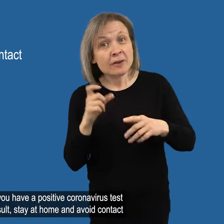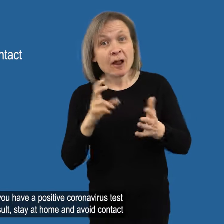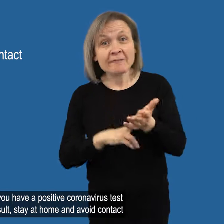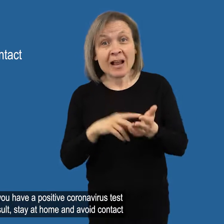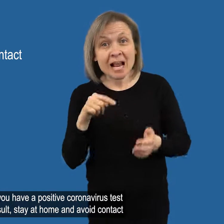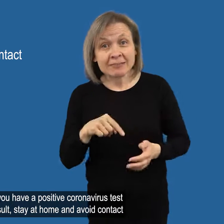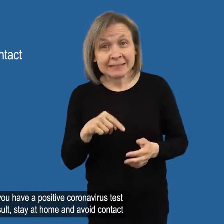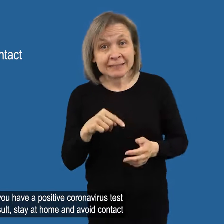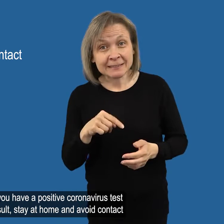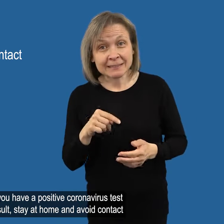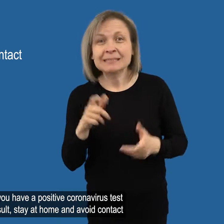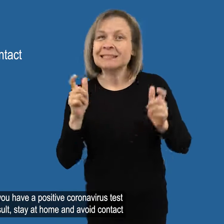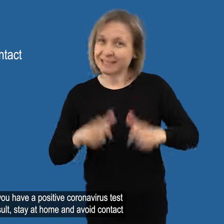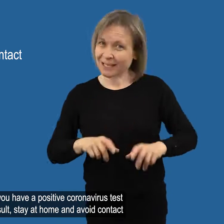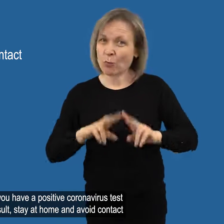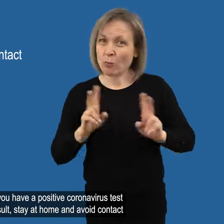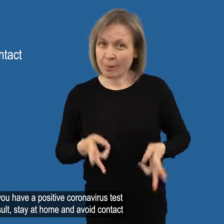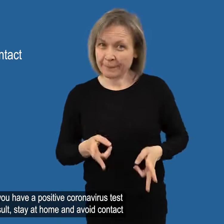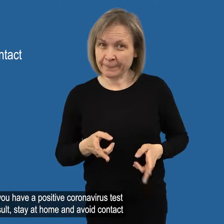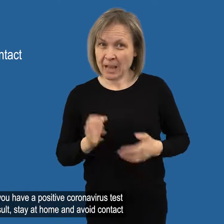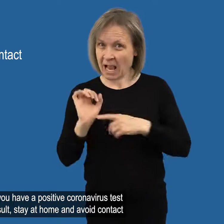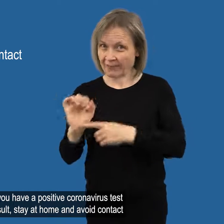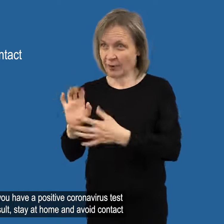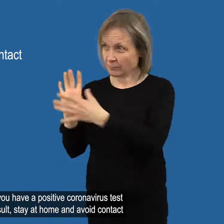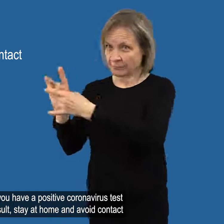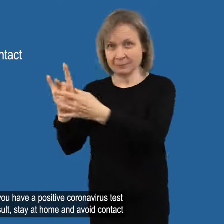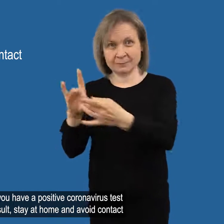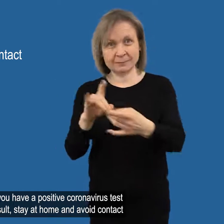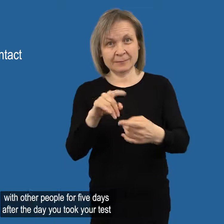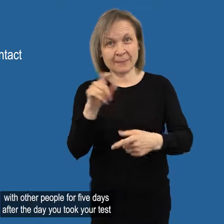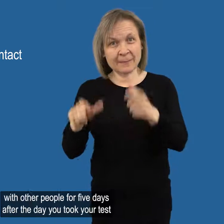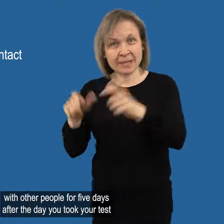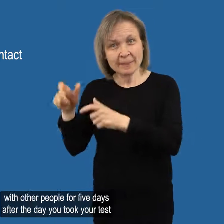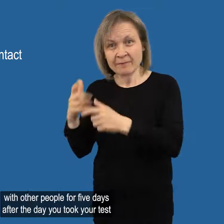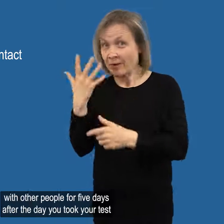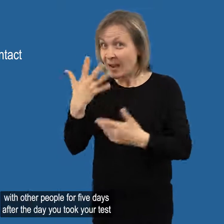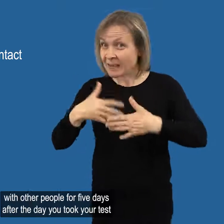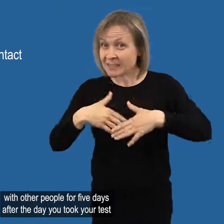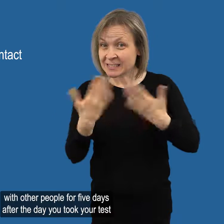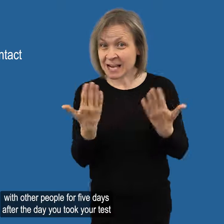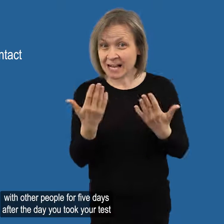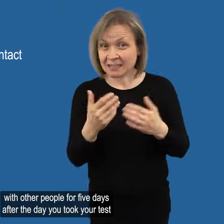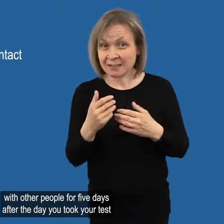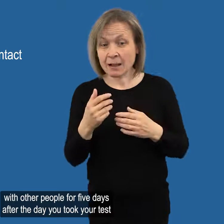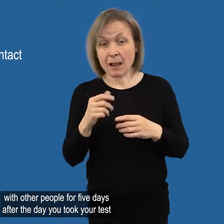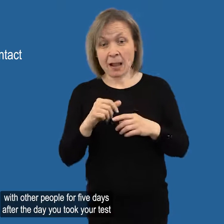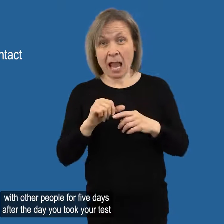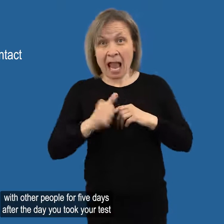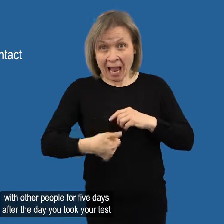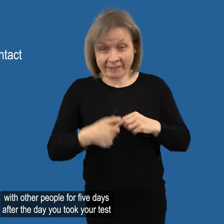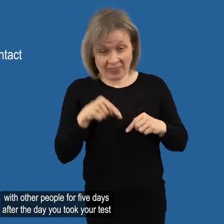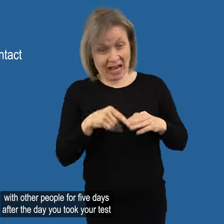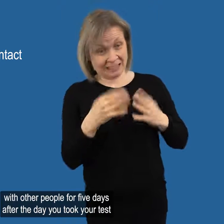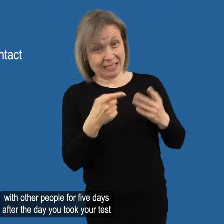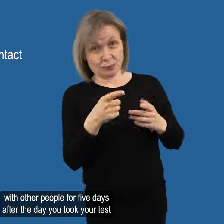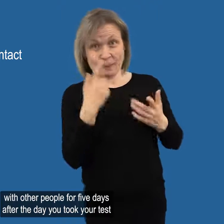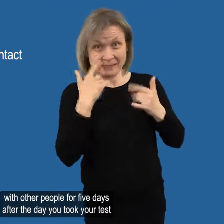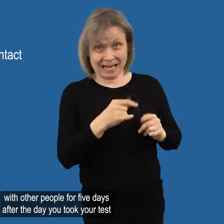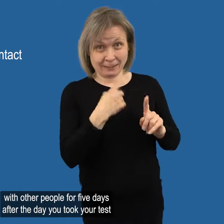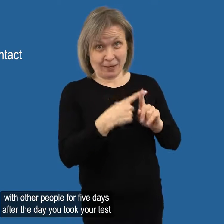If you have a positive coronavirus test result Stay at home and avoid contact with other people for 5 days after the day you